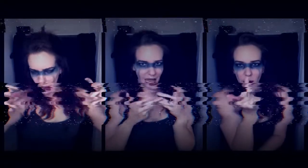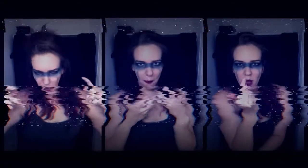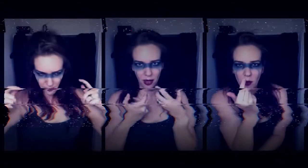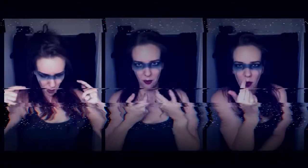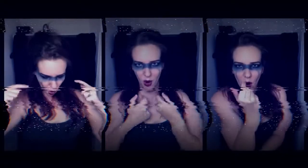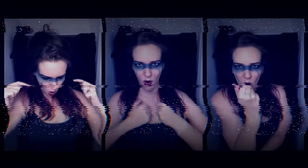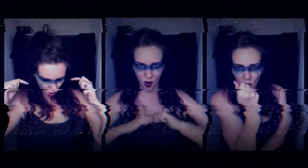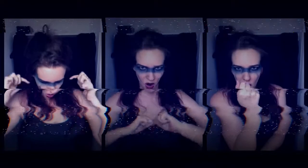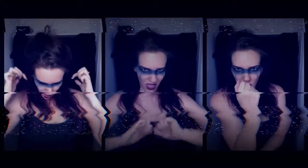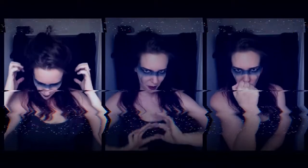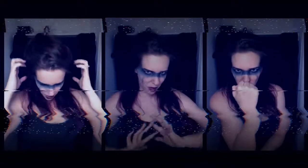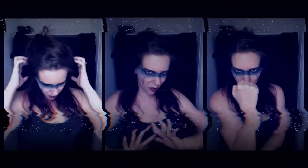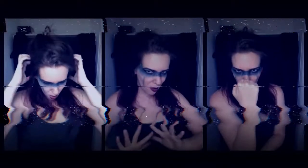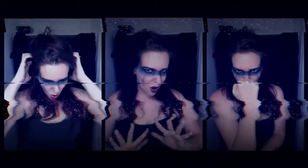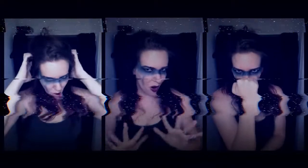me more, give me more